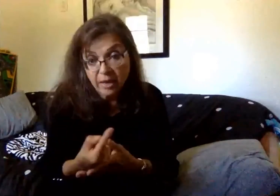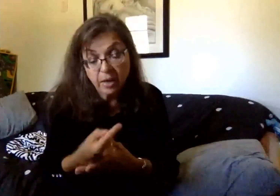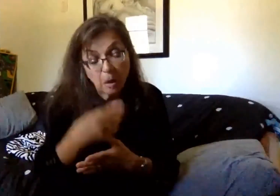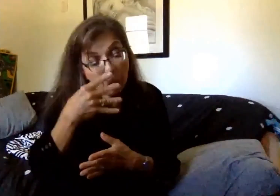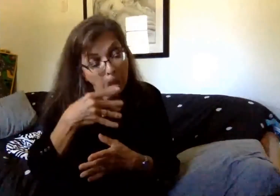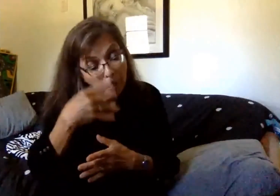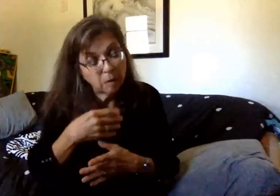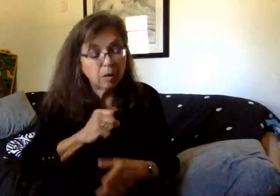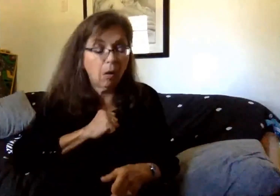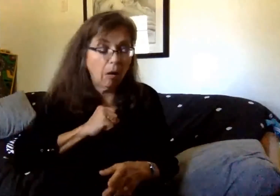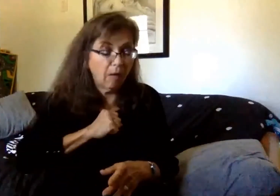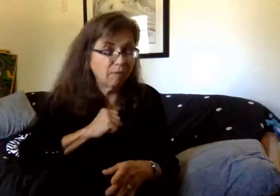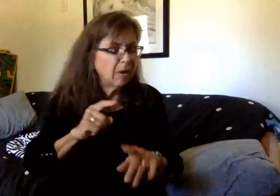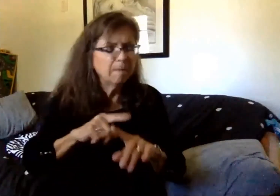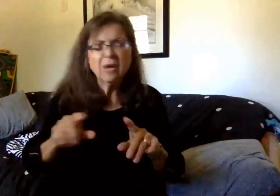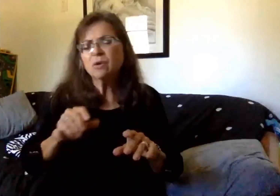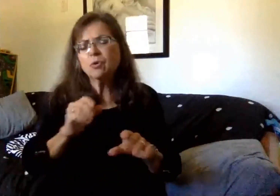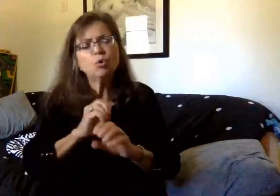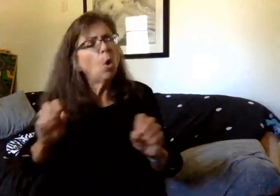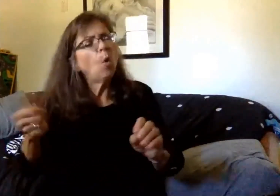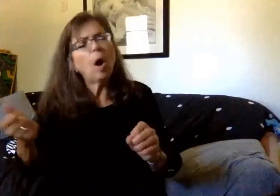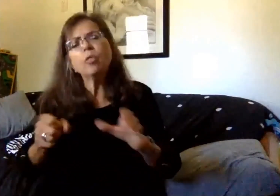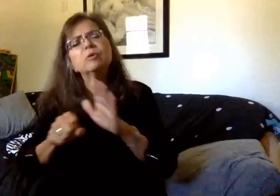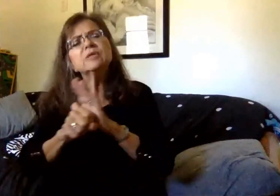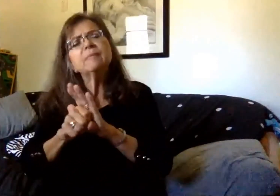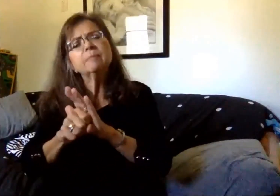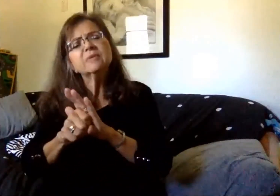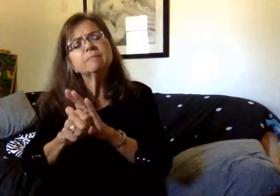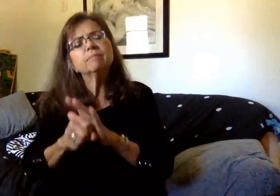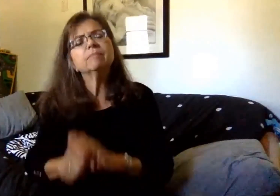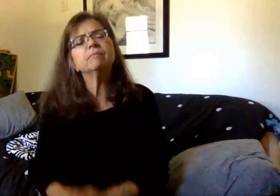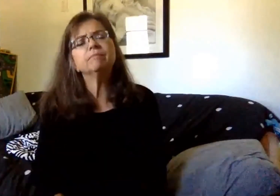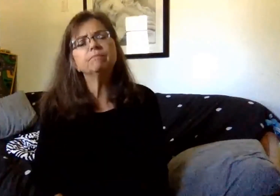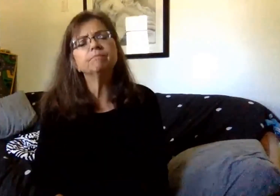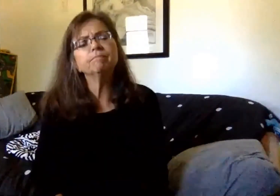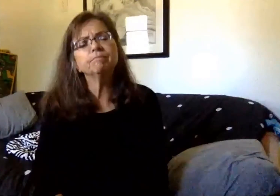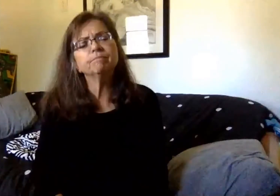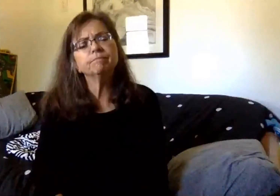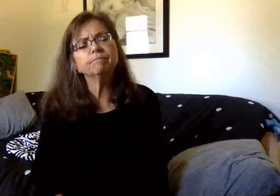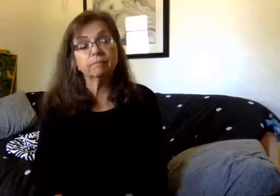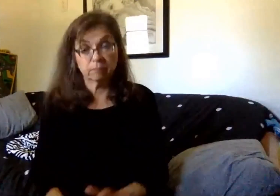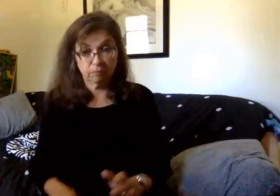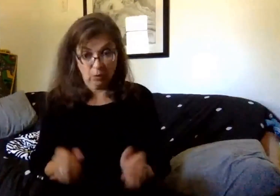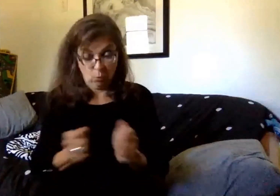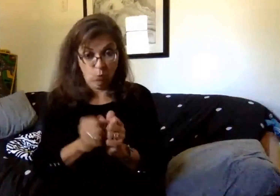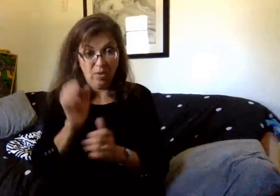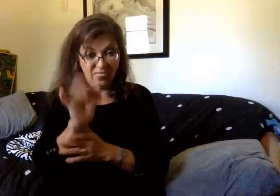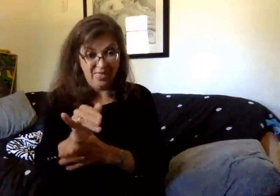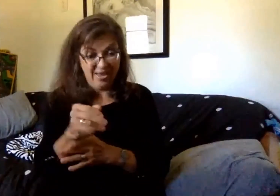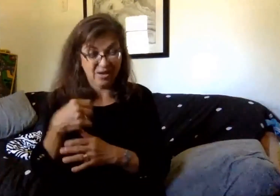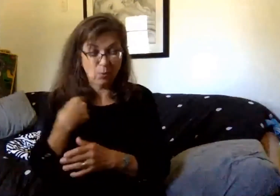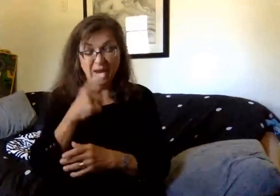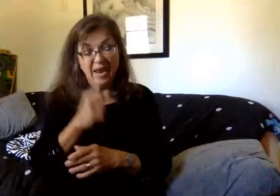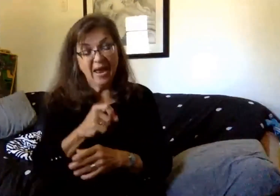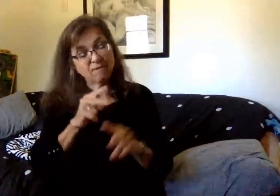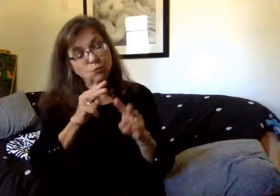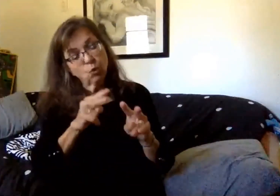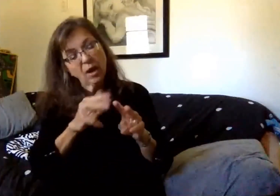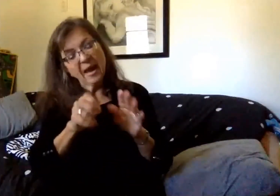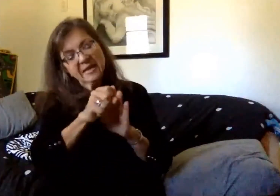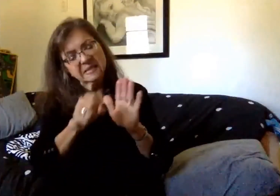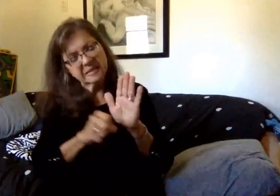cough, but does not exhibit any other symptoms consistent with COVID-19? When a case like that, we really have to look at the state guidance and the Monroe